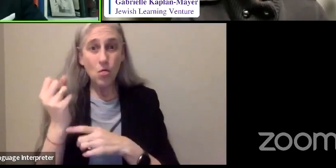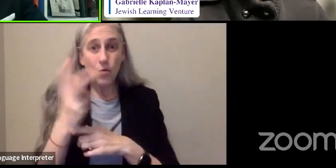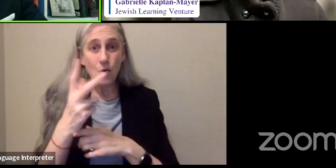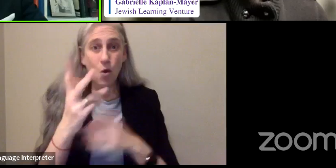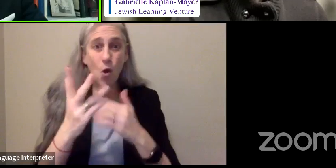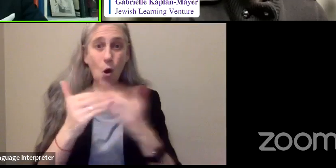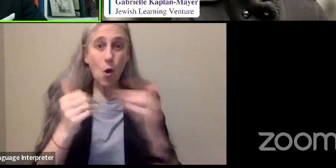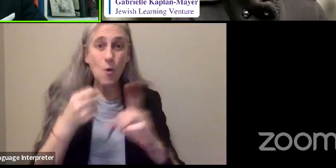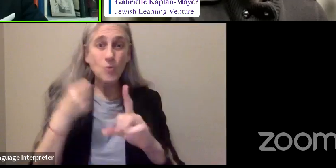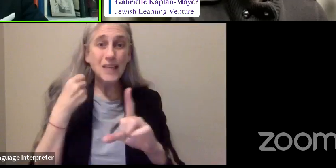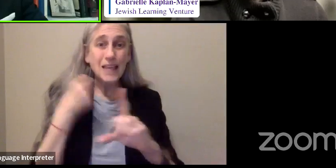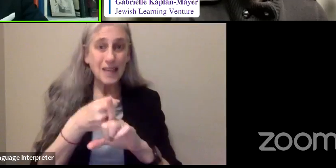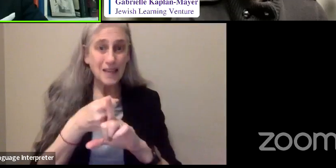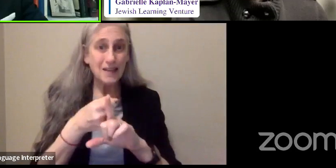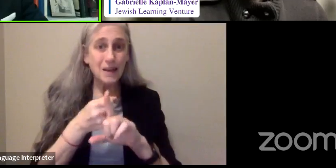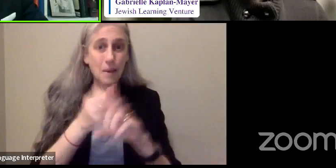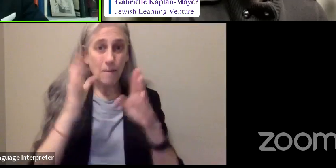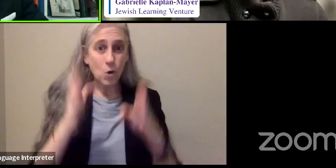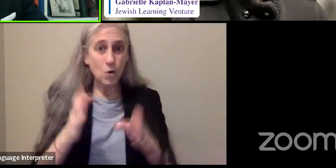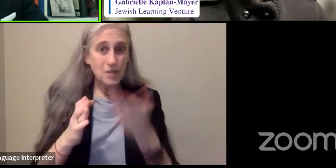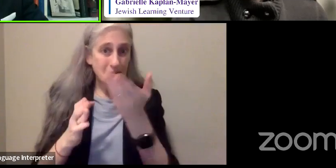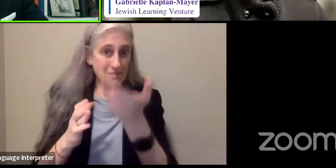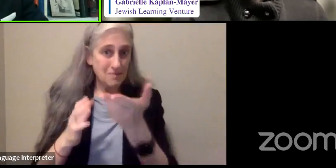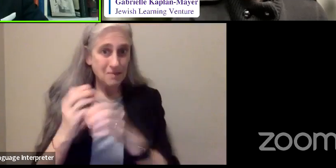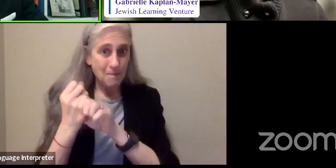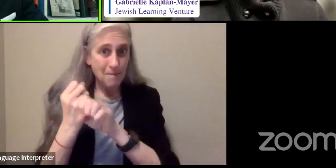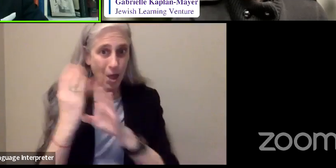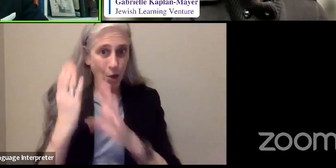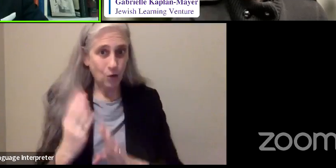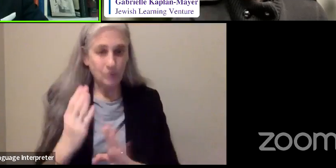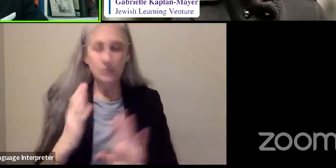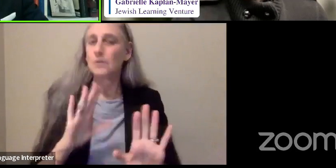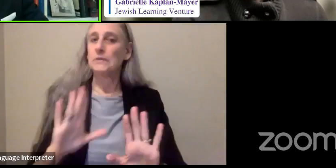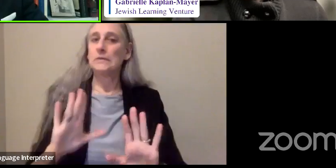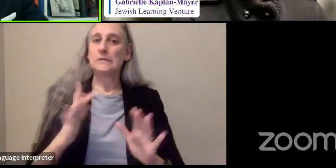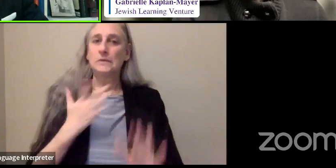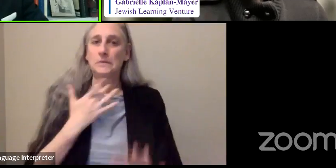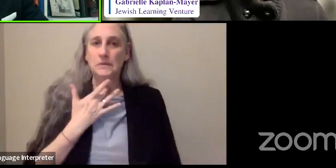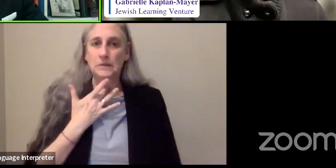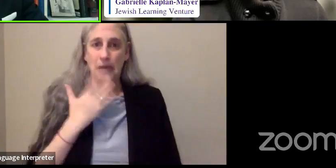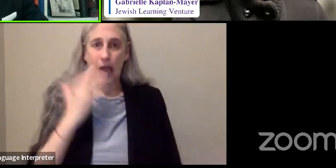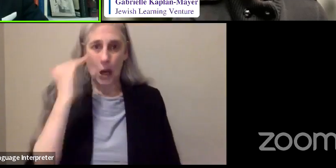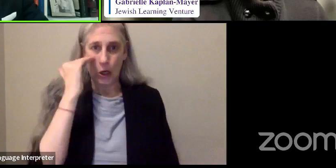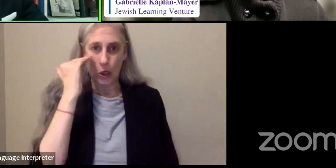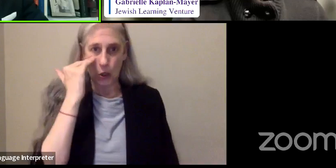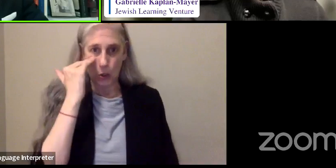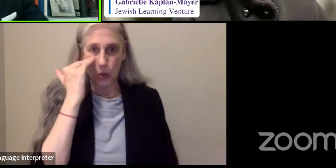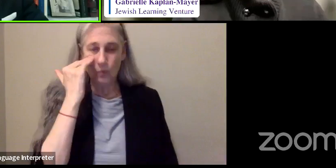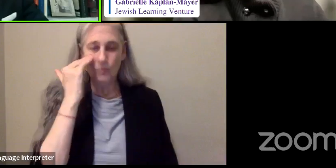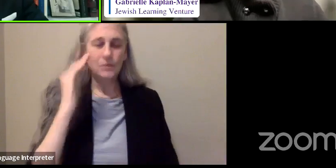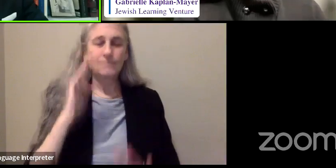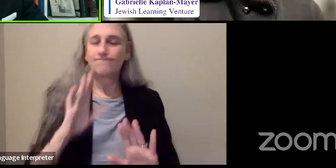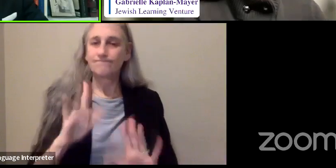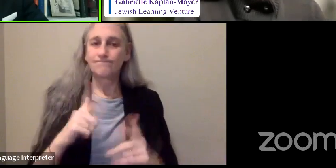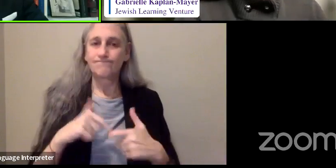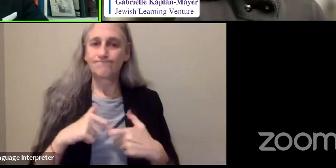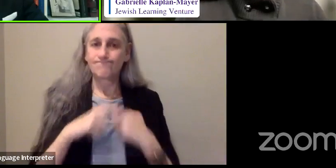a batter. And I knew that the time had come for me to